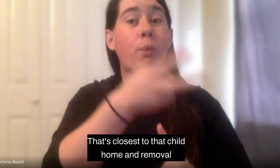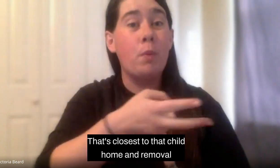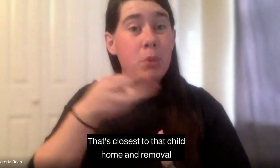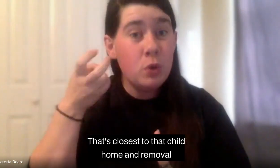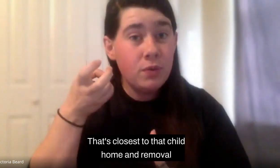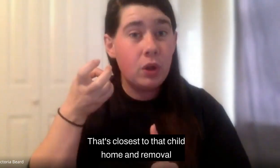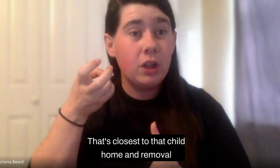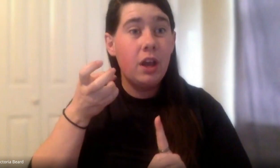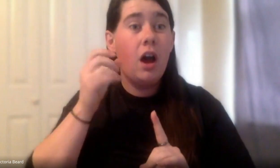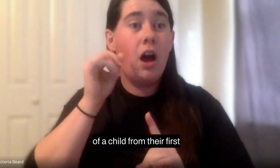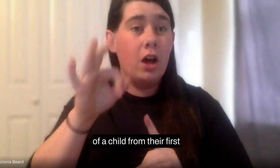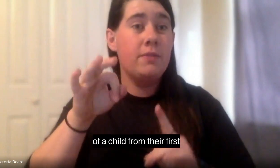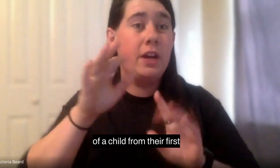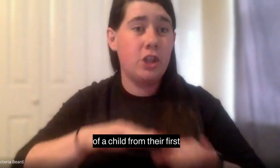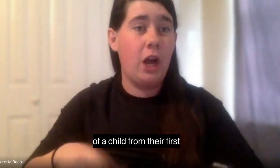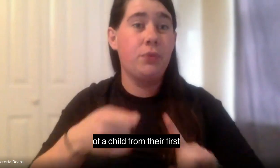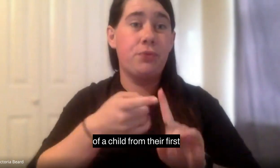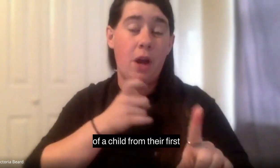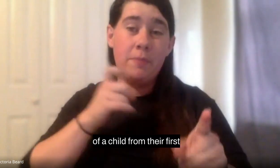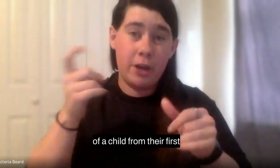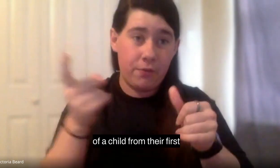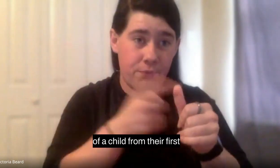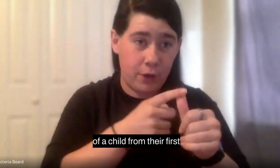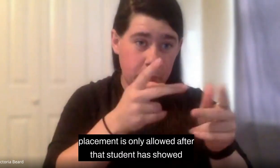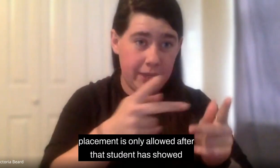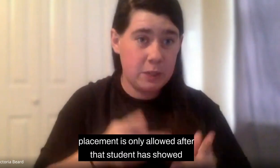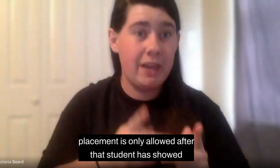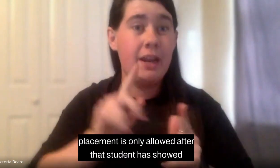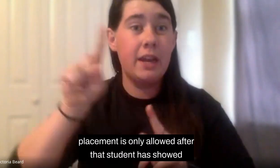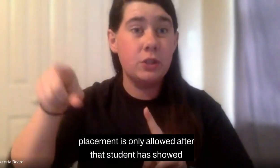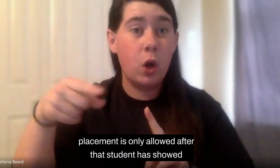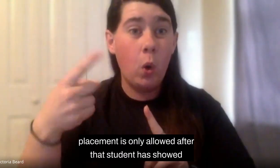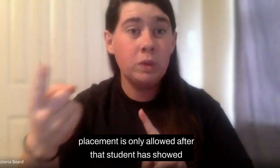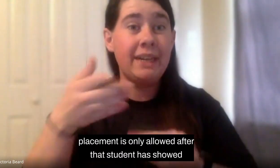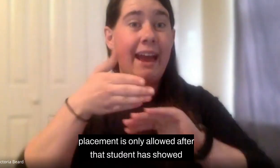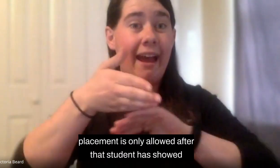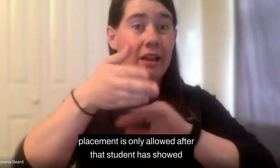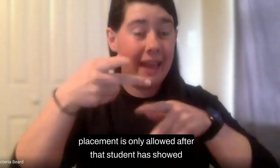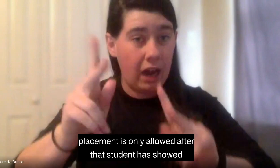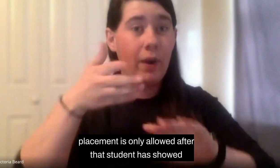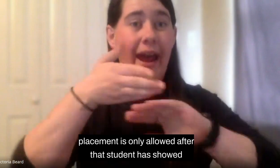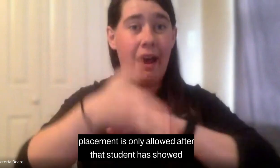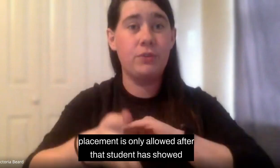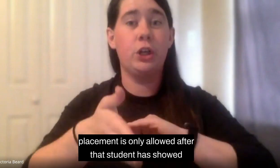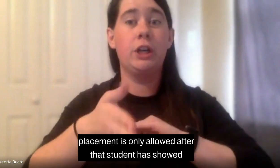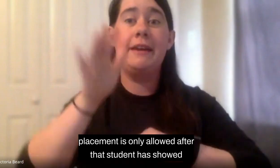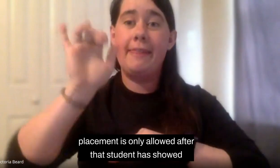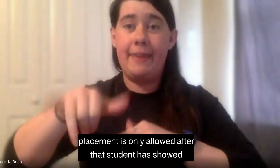removal of a child from their first placement is only allowed after that